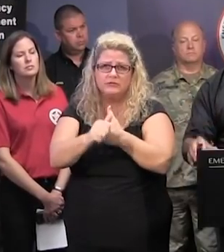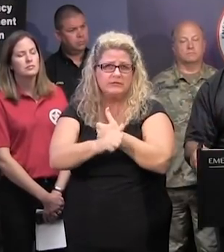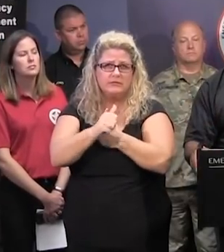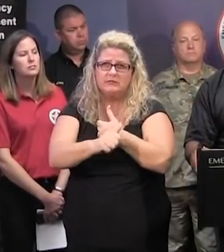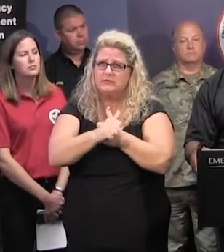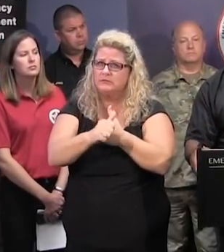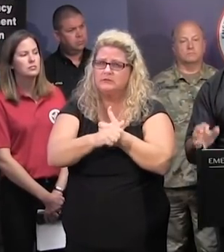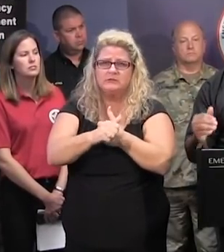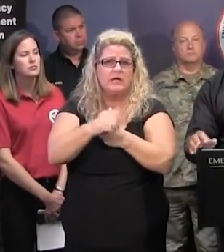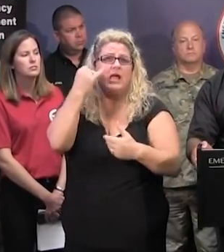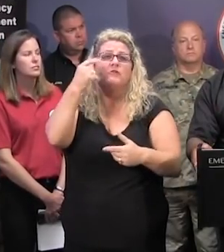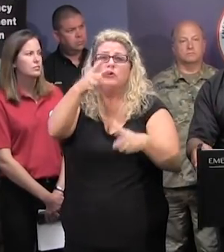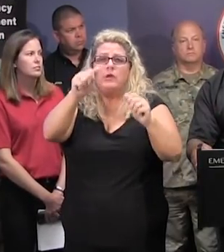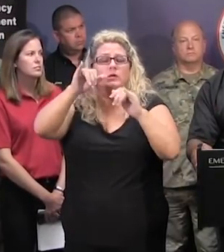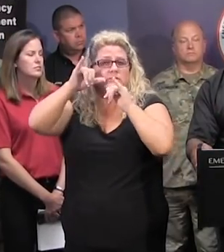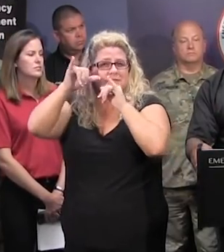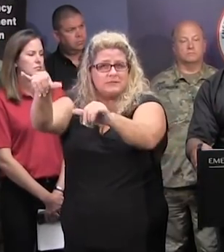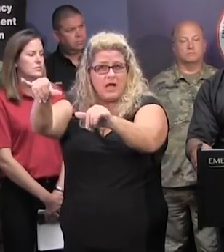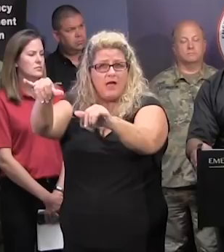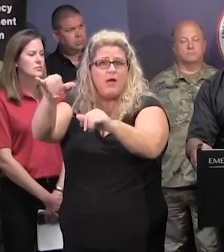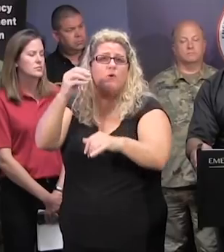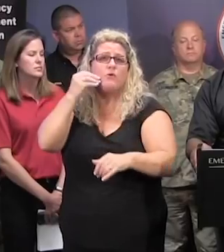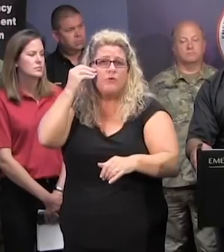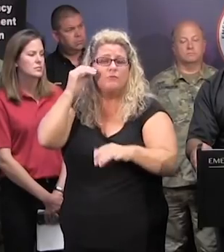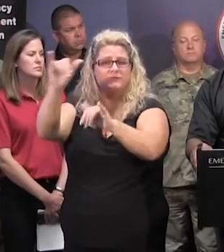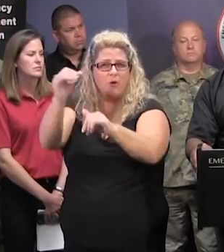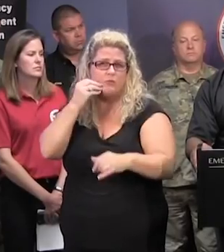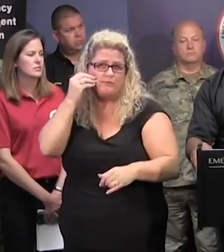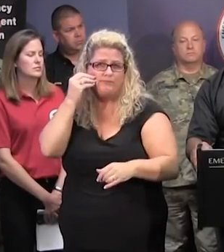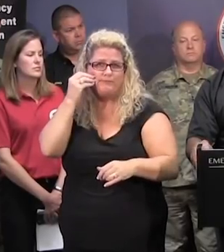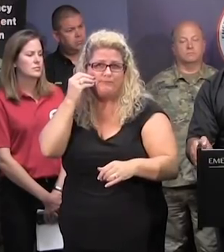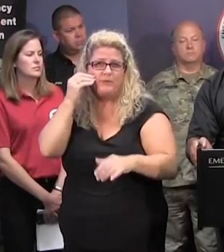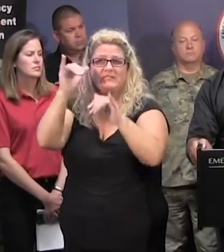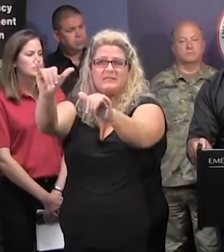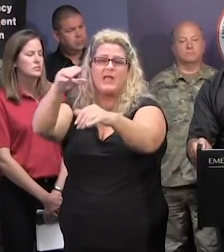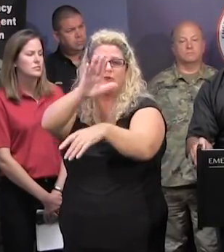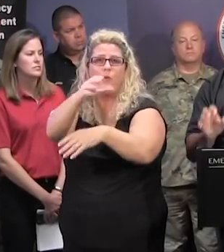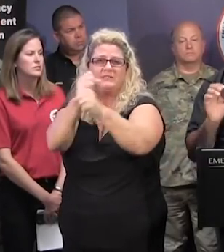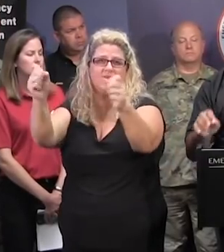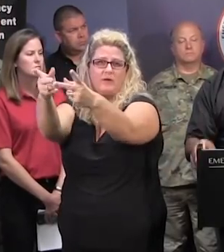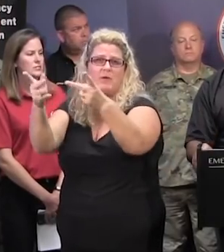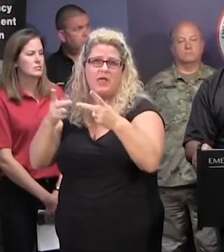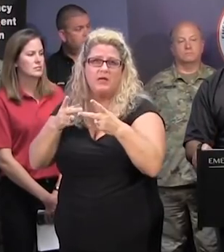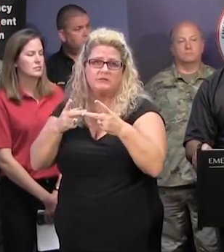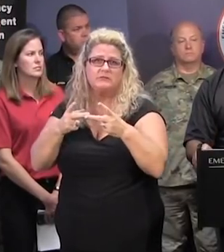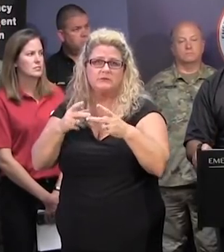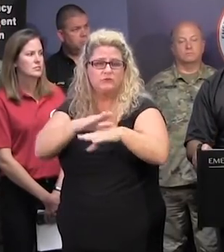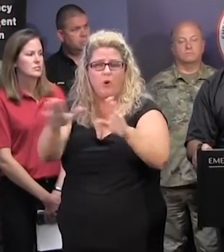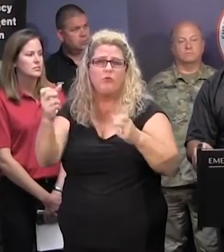don't have a need to be on the roadway, we ask that you please stay off the roads. Again, the phrase,